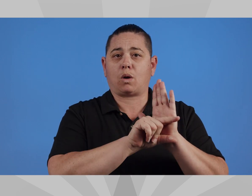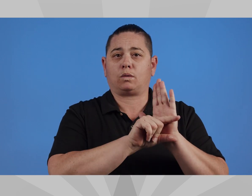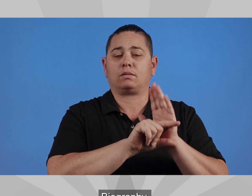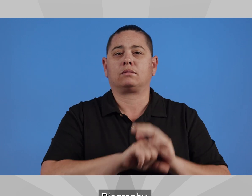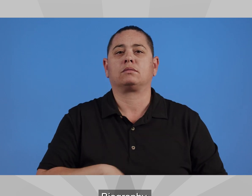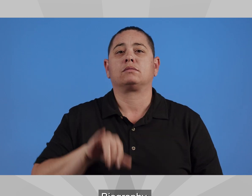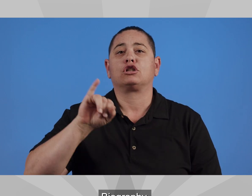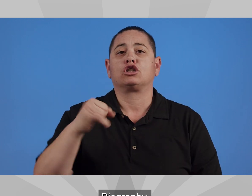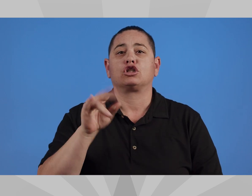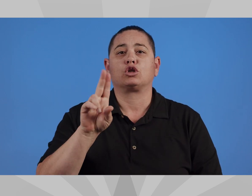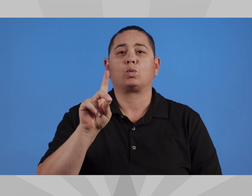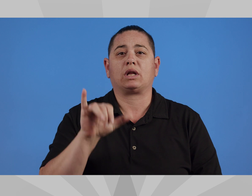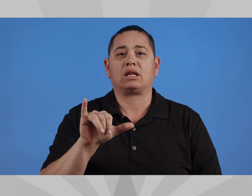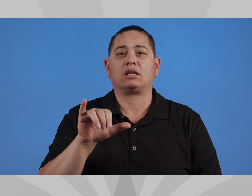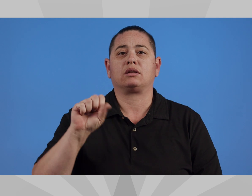Biography